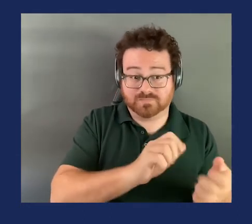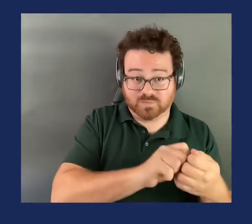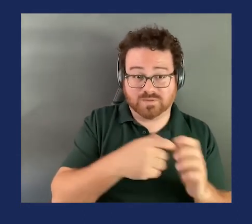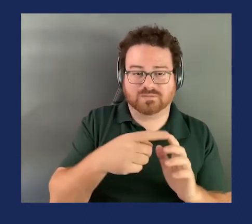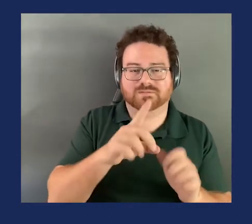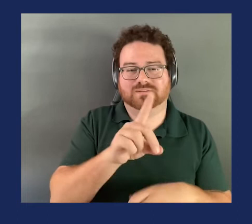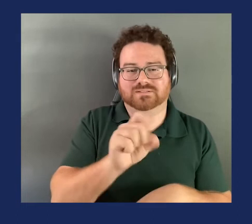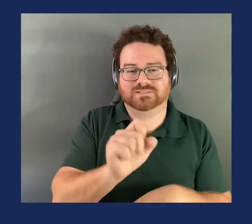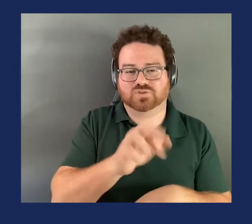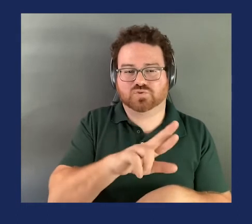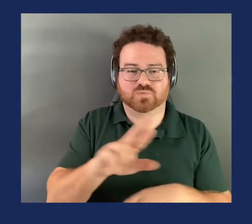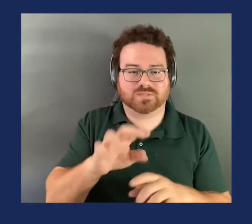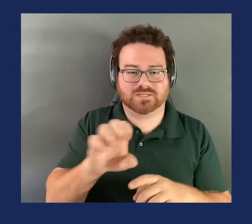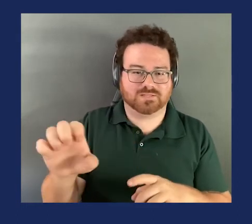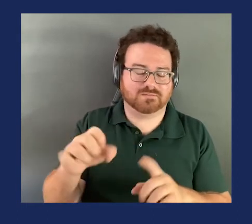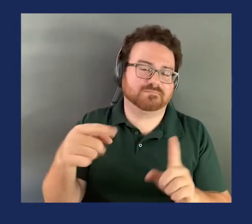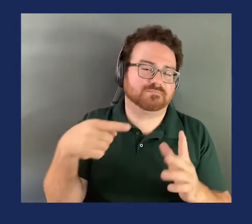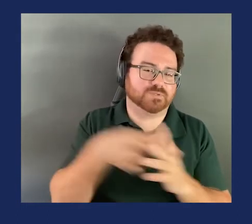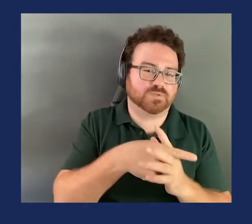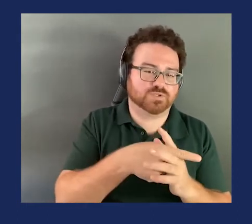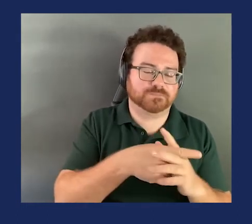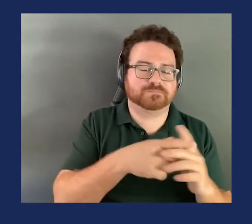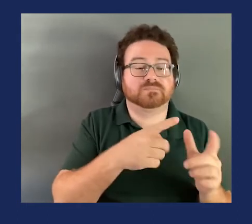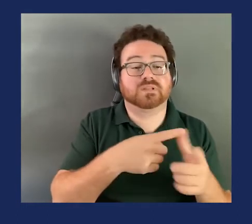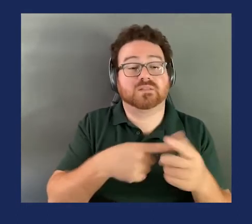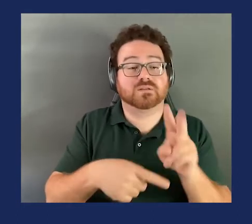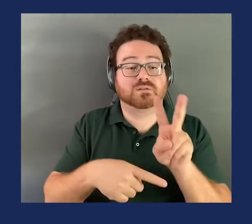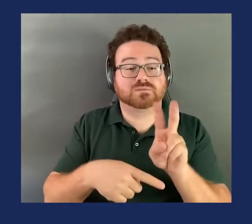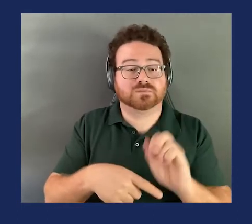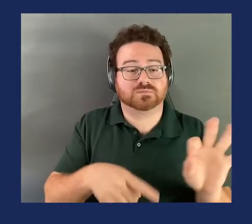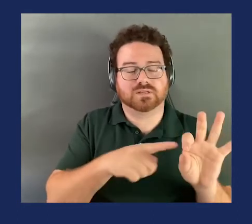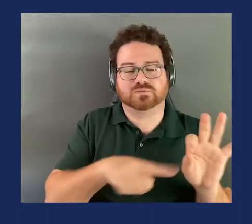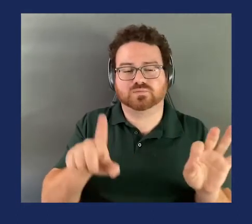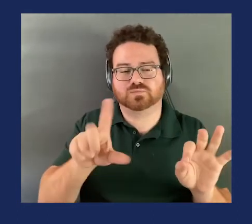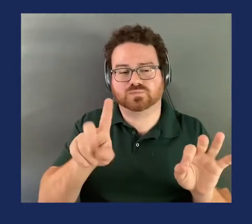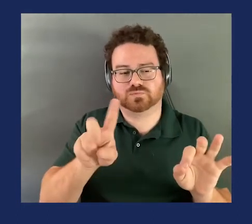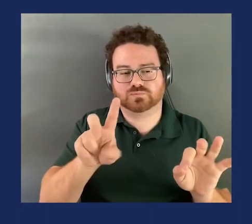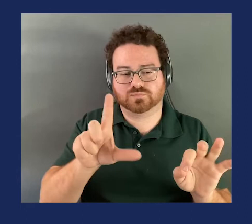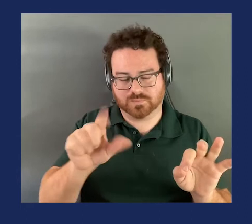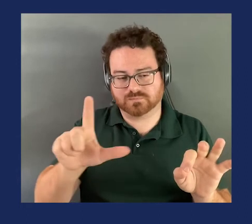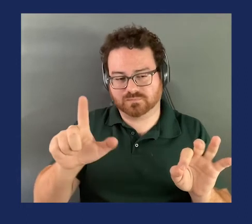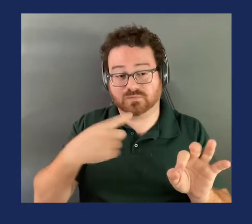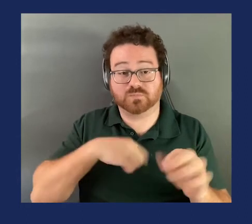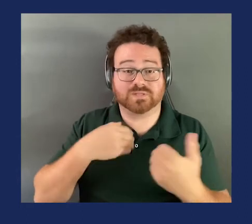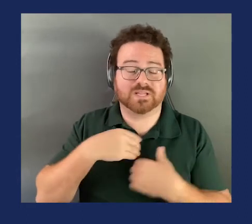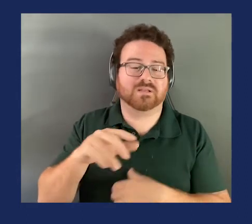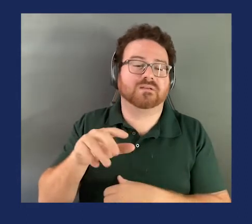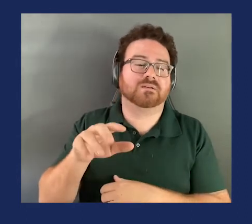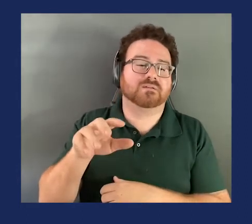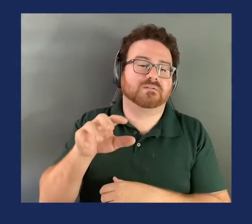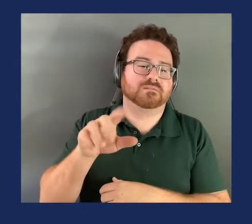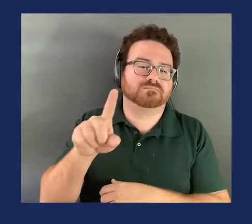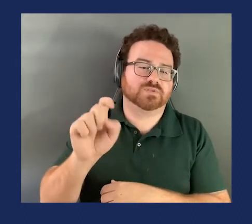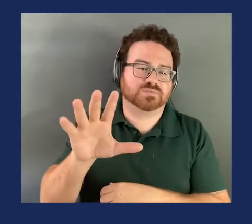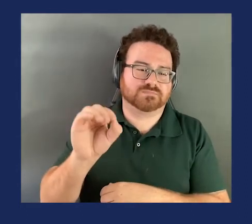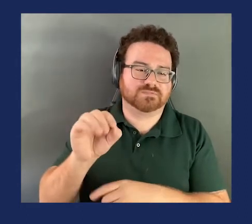for 2024-2016, there were three debris penetration recalls associated with ROVs consisting of approximately 55